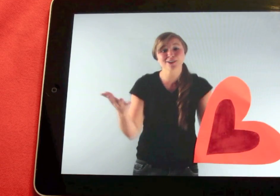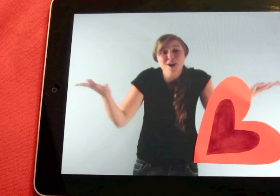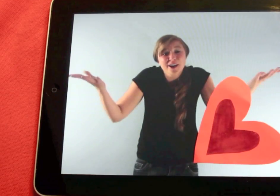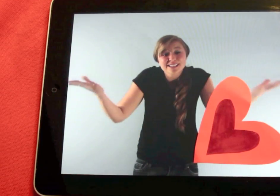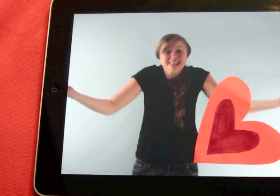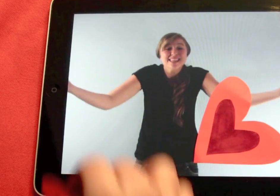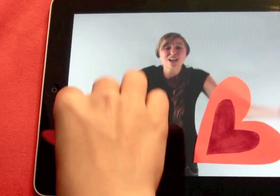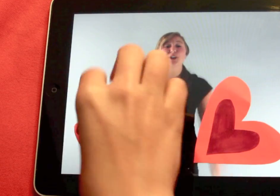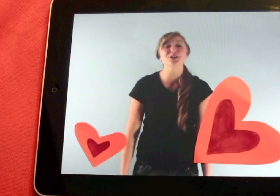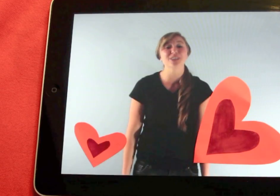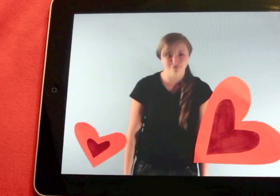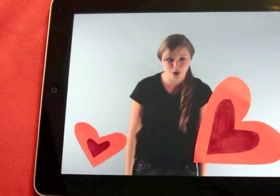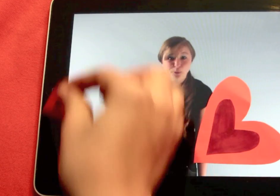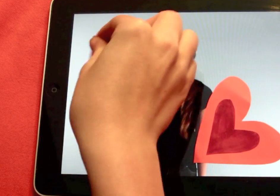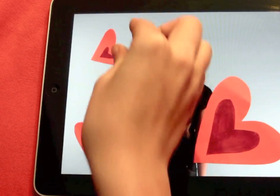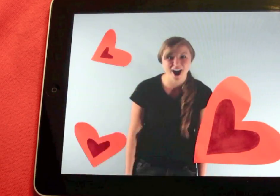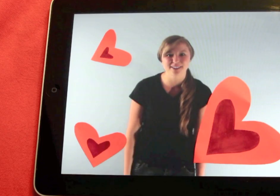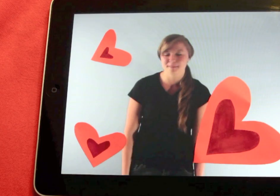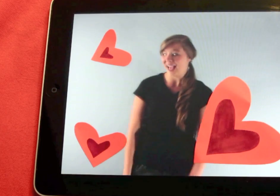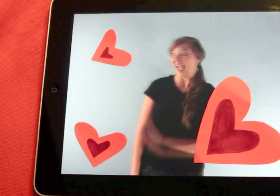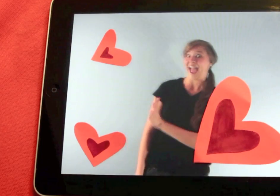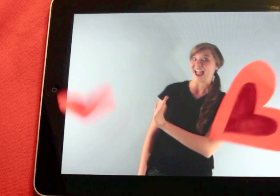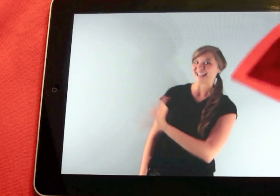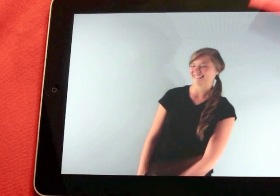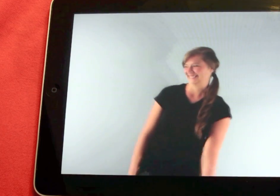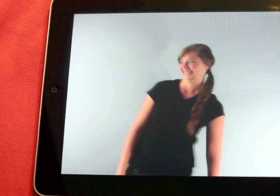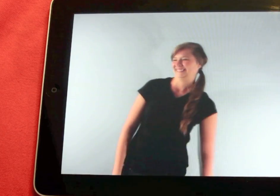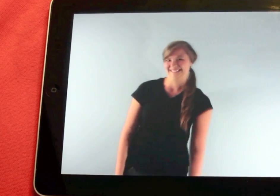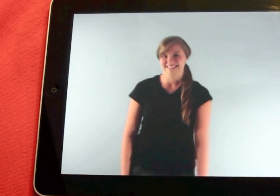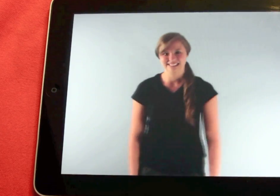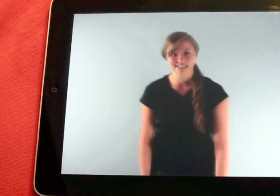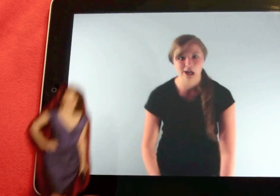my heart. I didn't think a girl could ever win my heart. But hey,